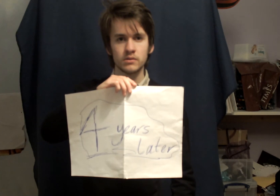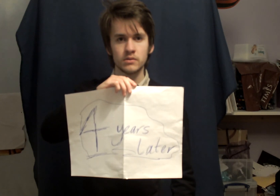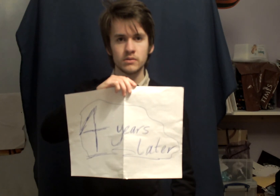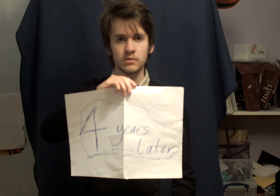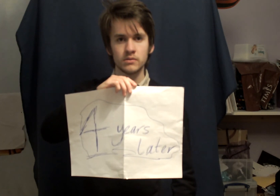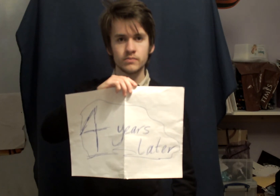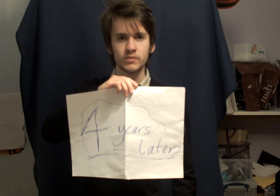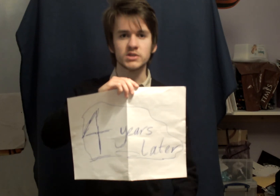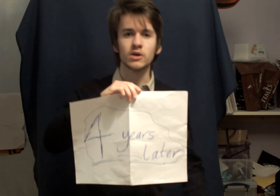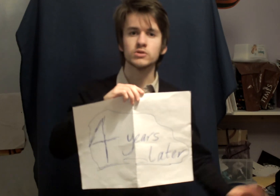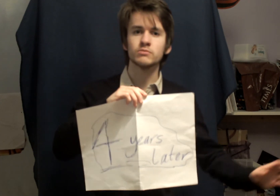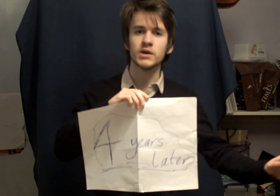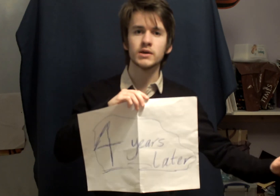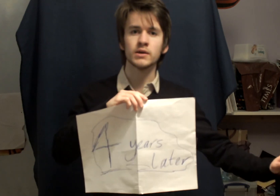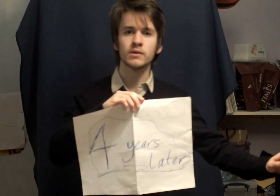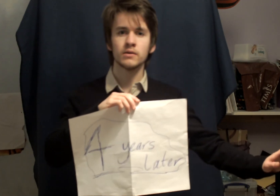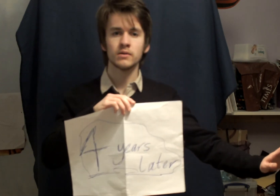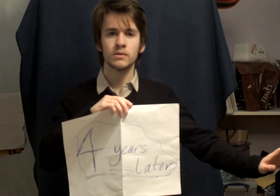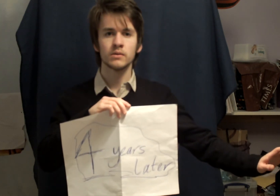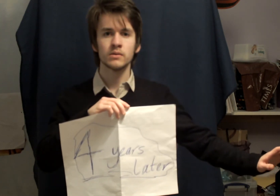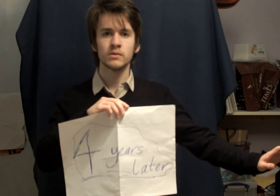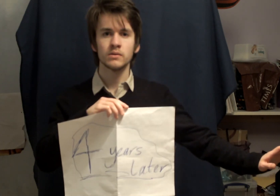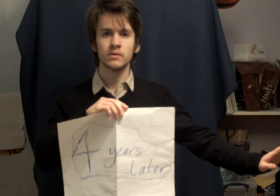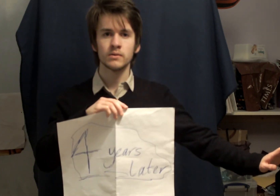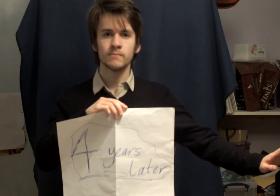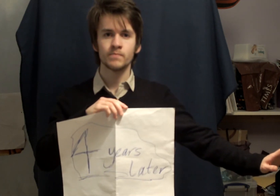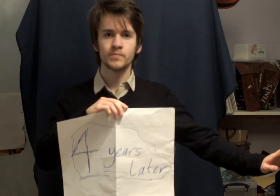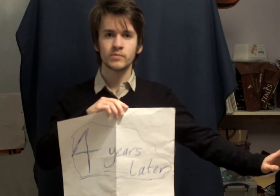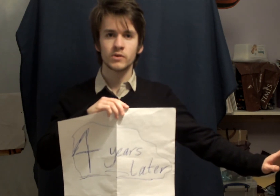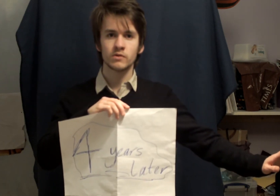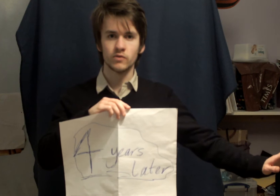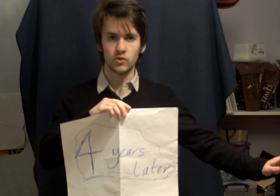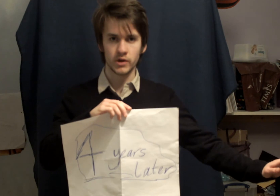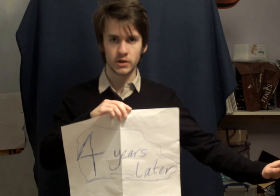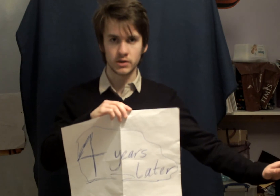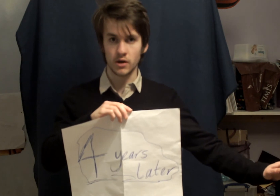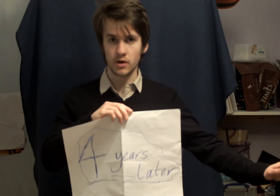because that was me, four years ago.